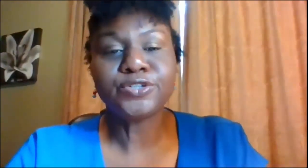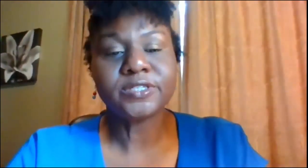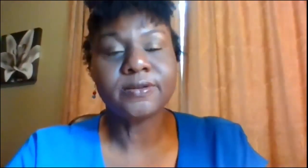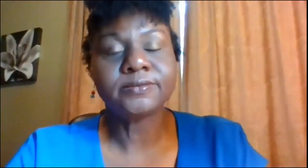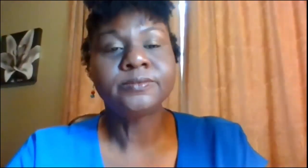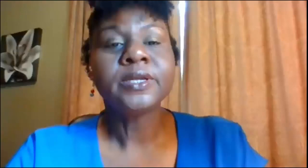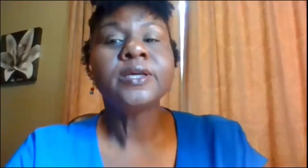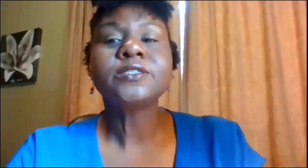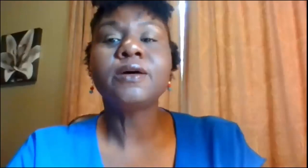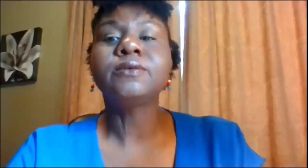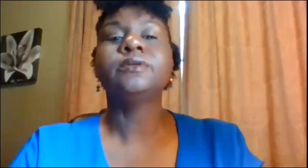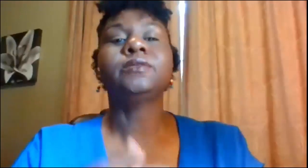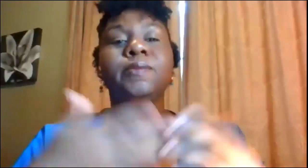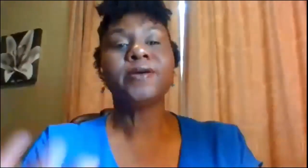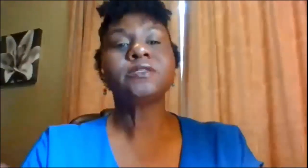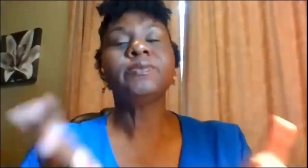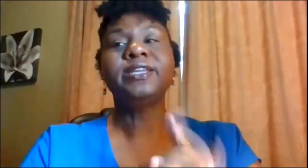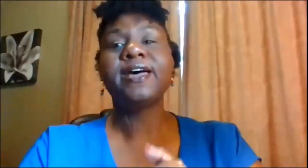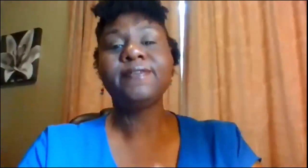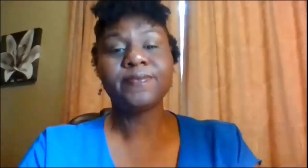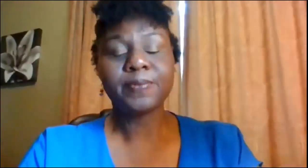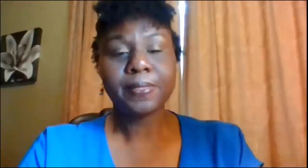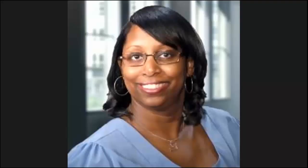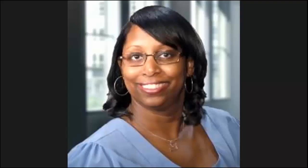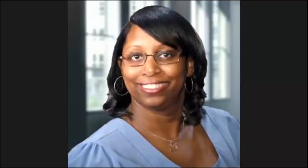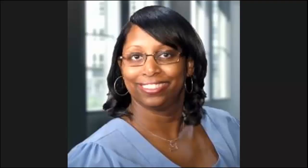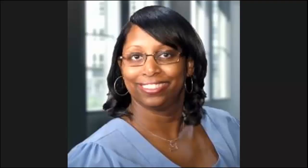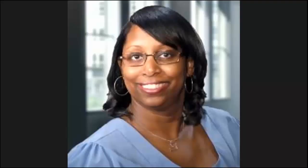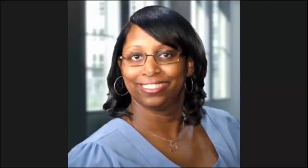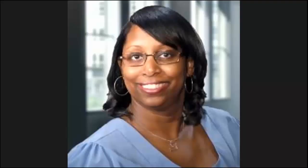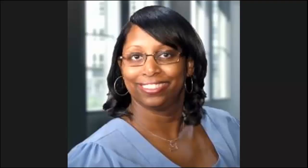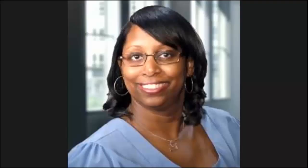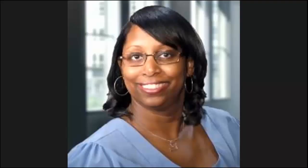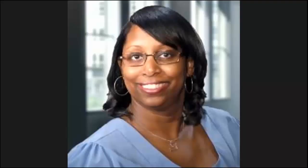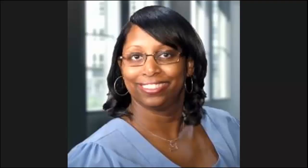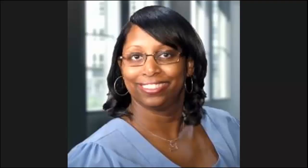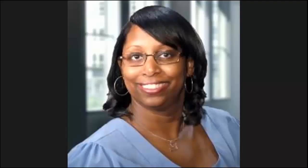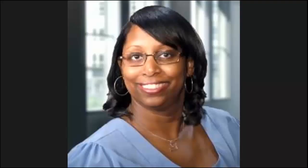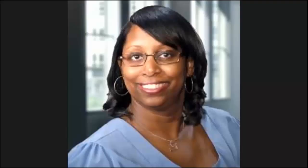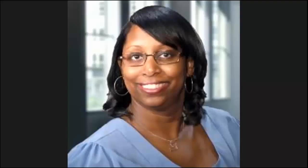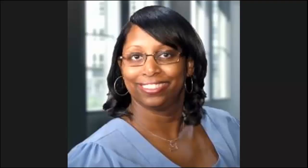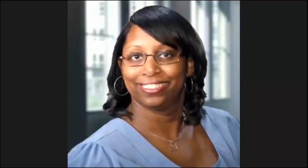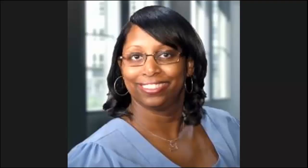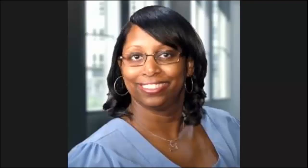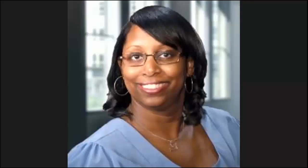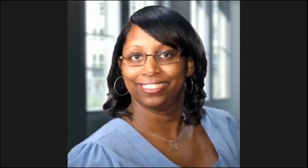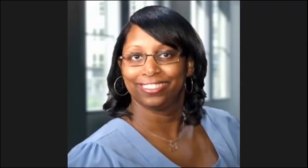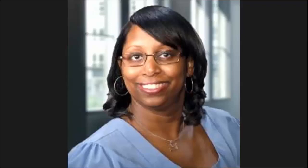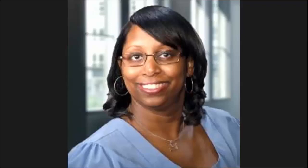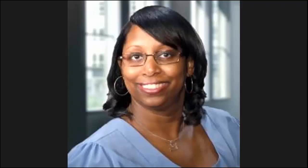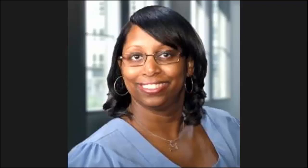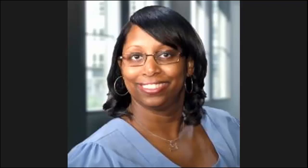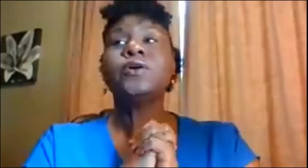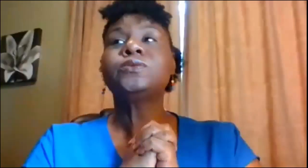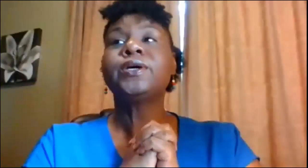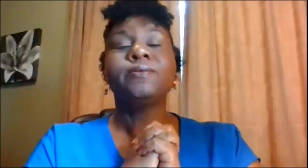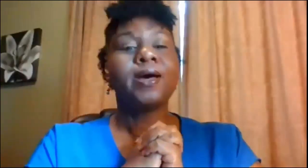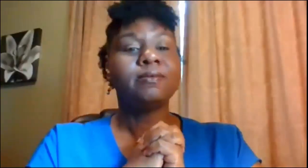yourself so the person of deaf we do have a question as well after that okay all right so we're going to wrap